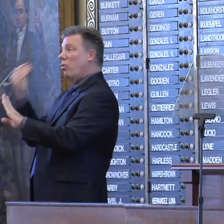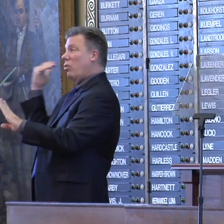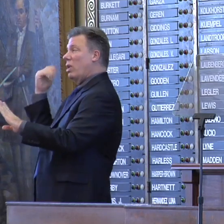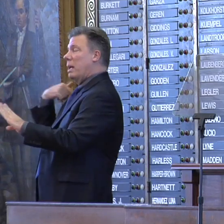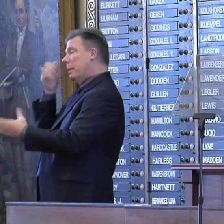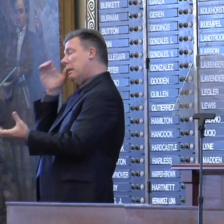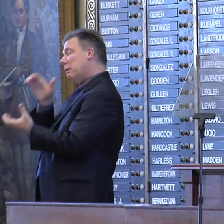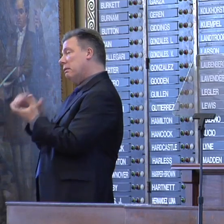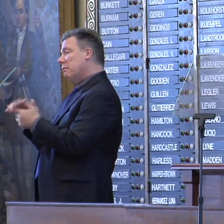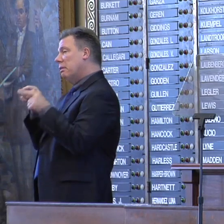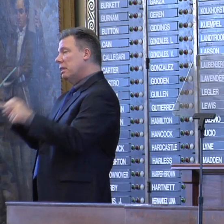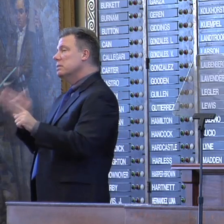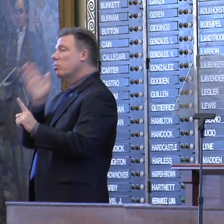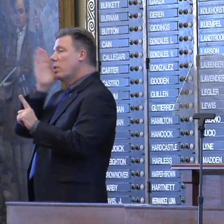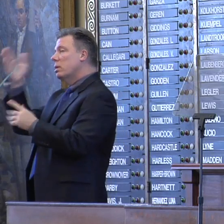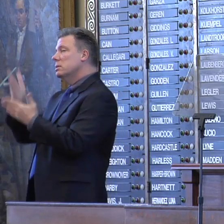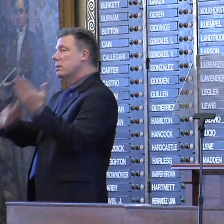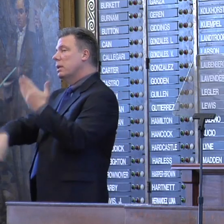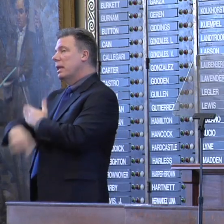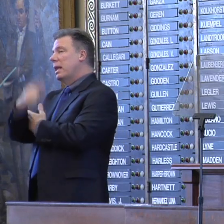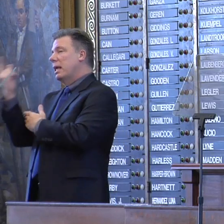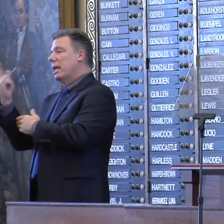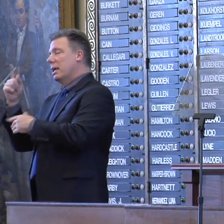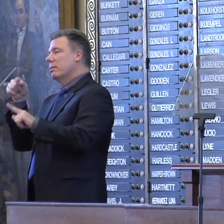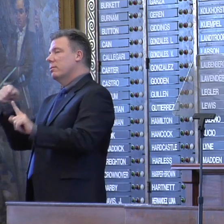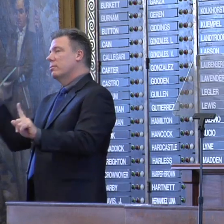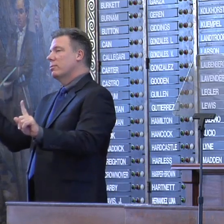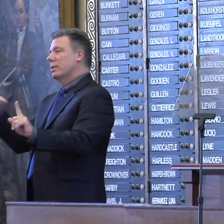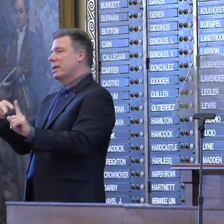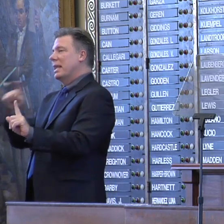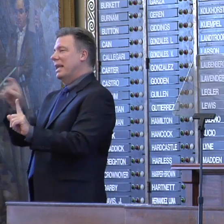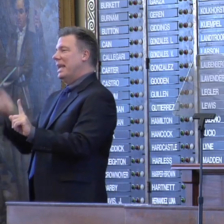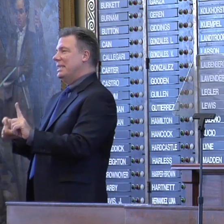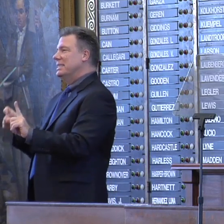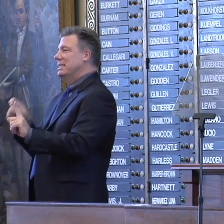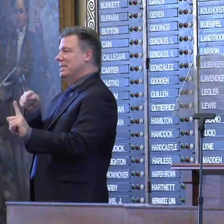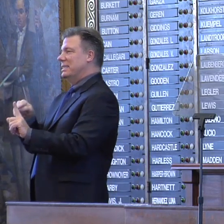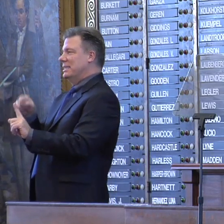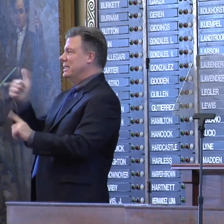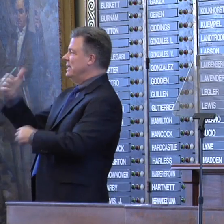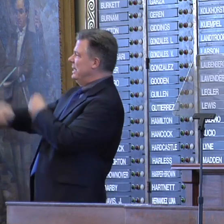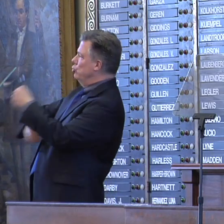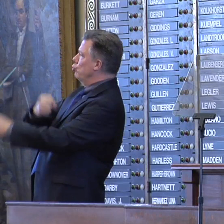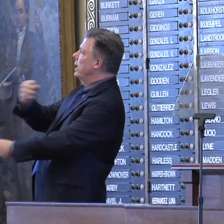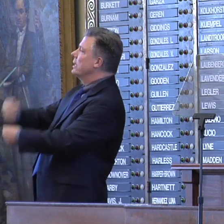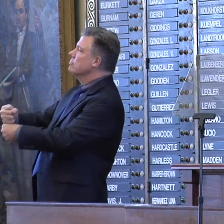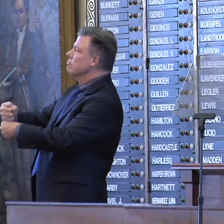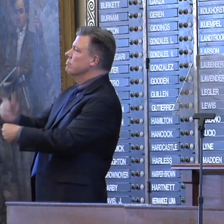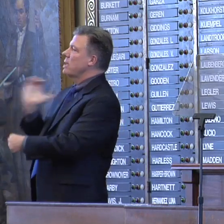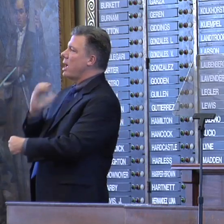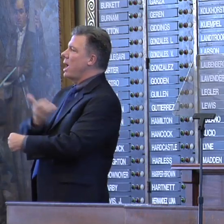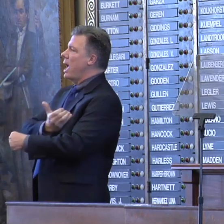this will someday be regarded as the Texas century. As our resolve, our